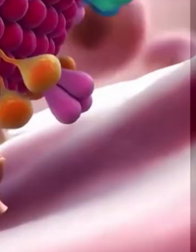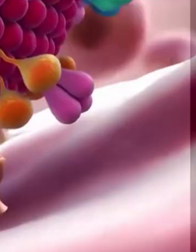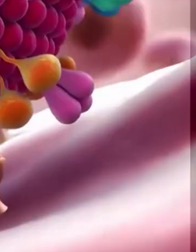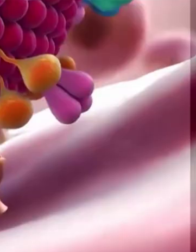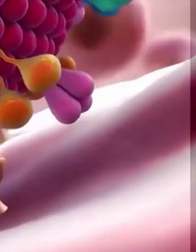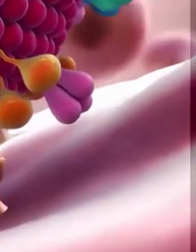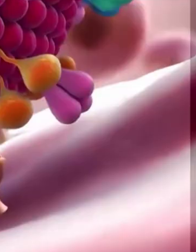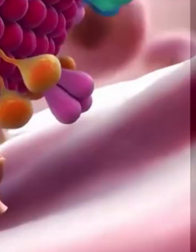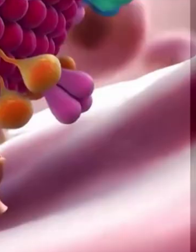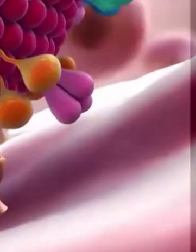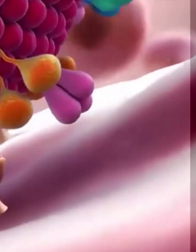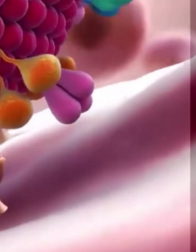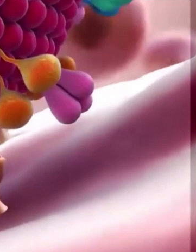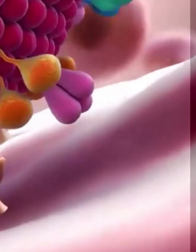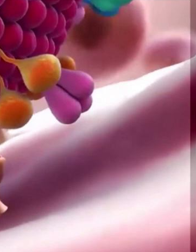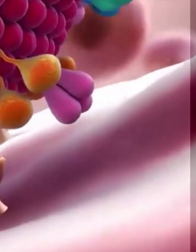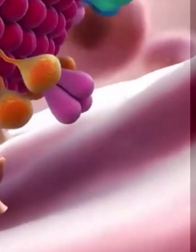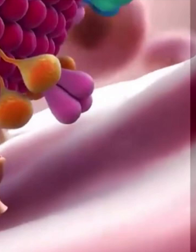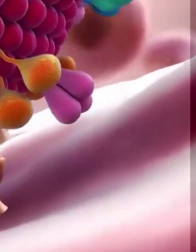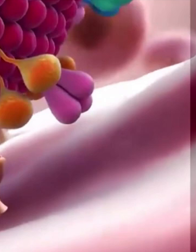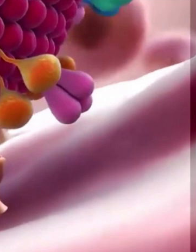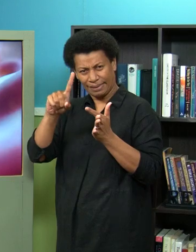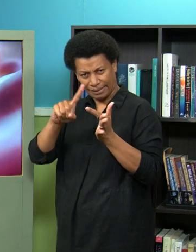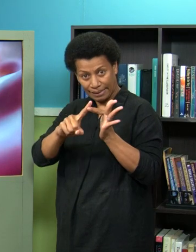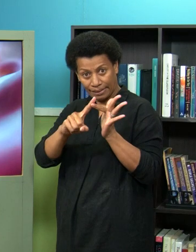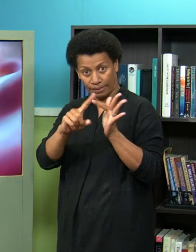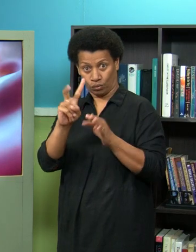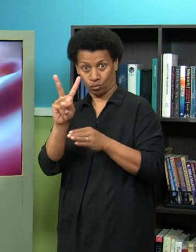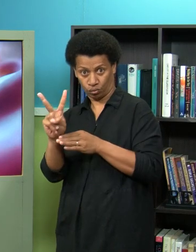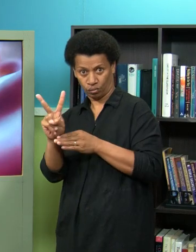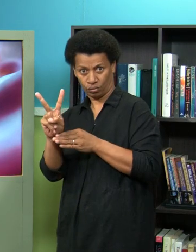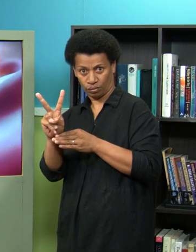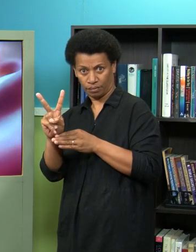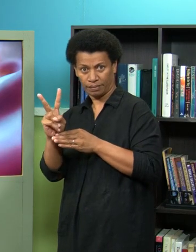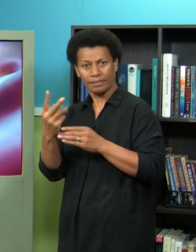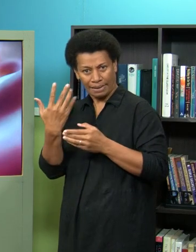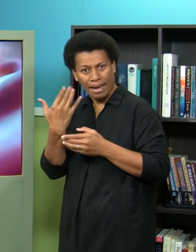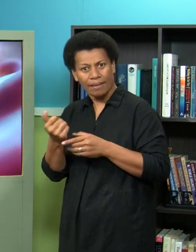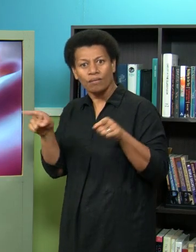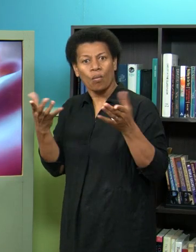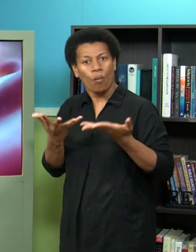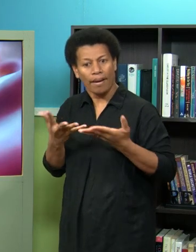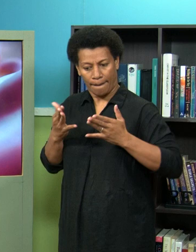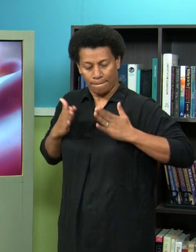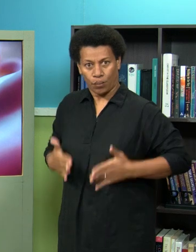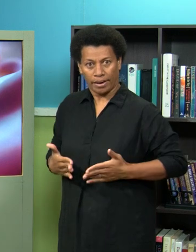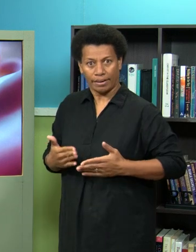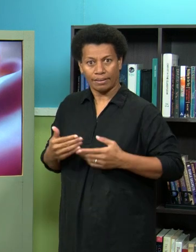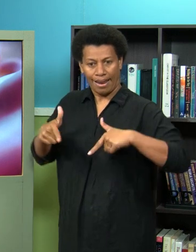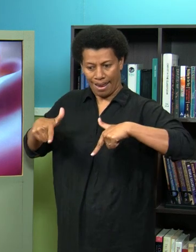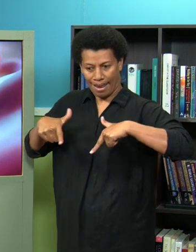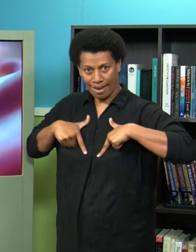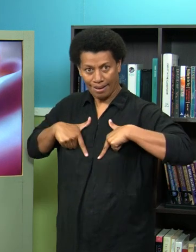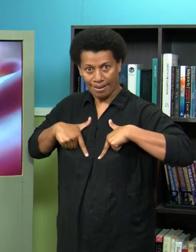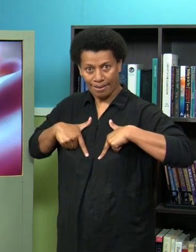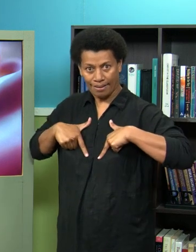ACE2 receptor now these are receptors that are present in the lungs for example in the gut and